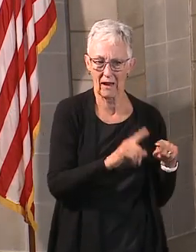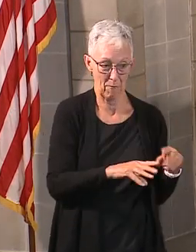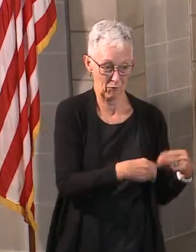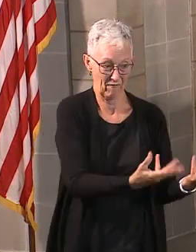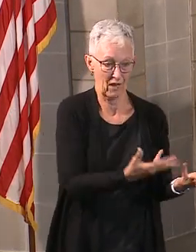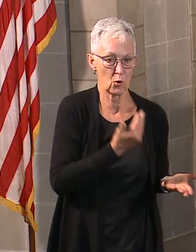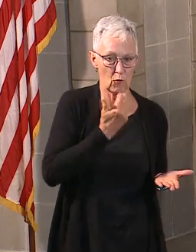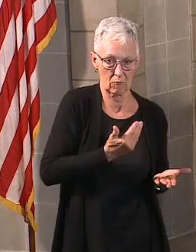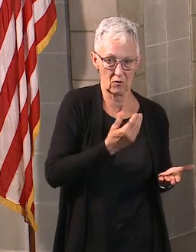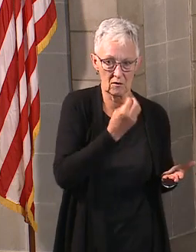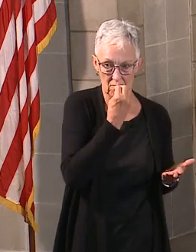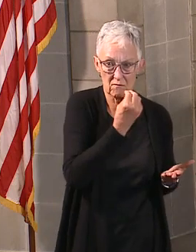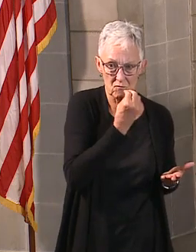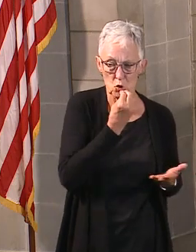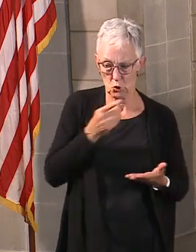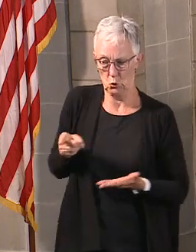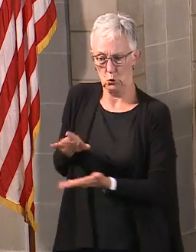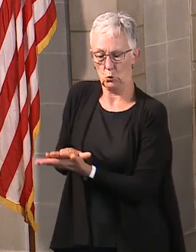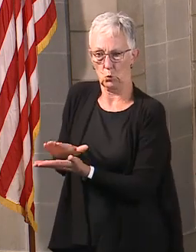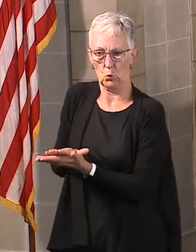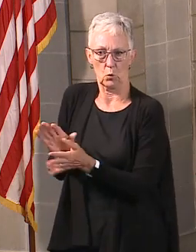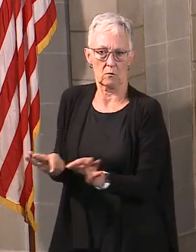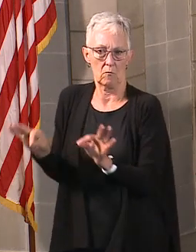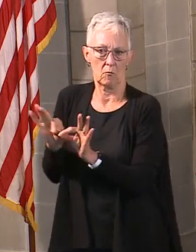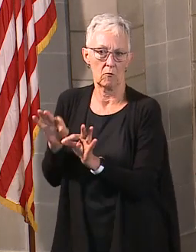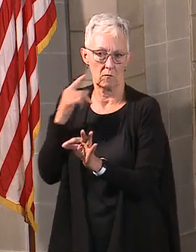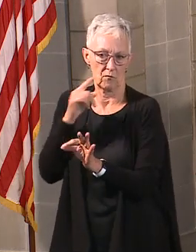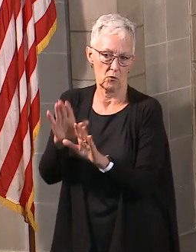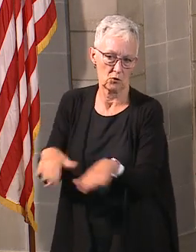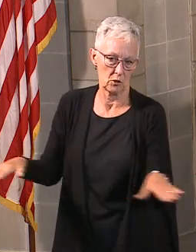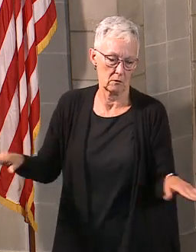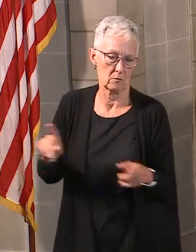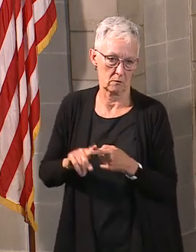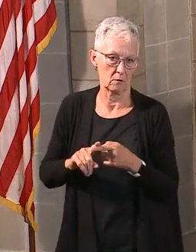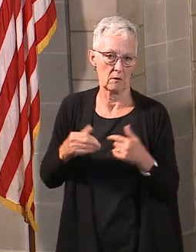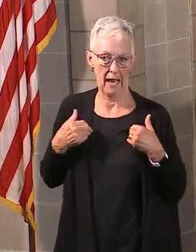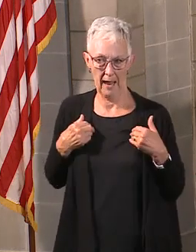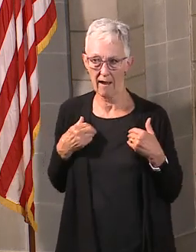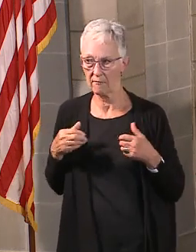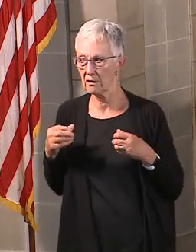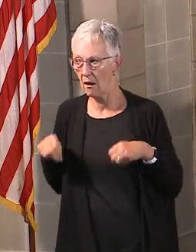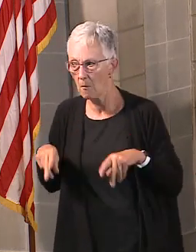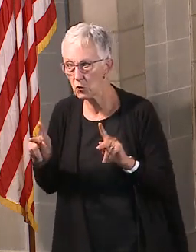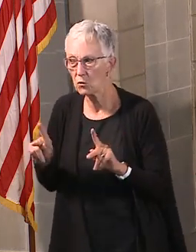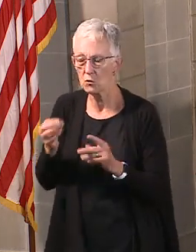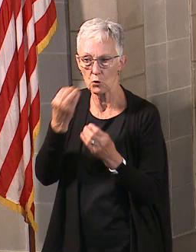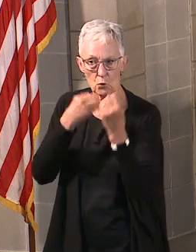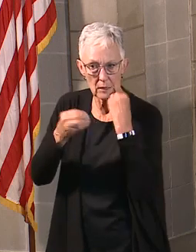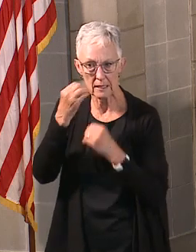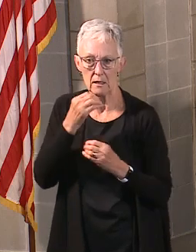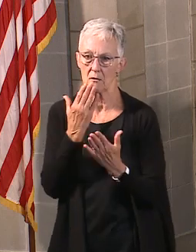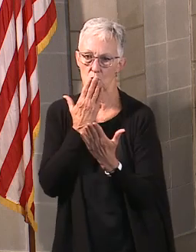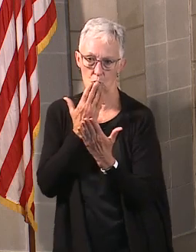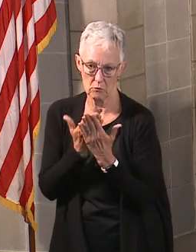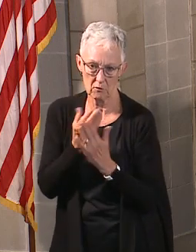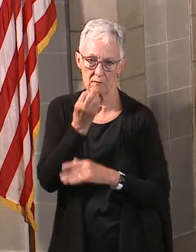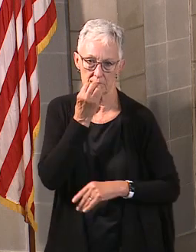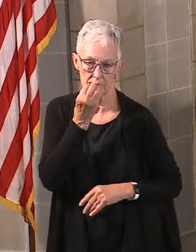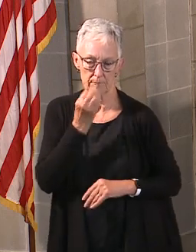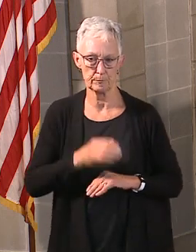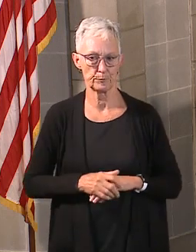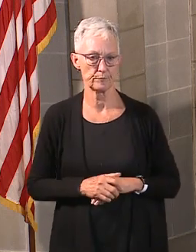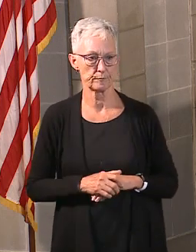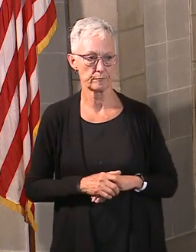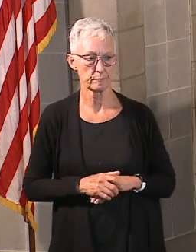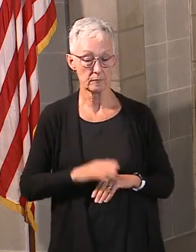there's a lot of reasons why we want to make sure that kids are going back into the classrooms this fall. Now, we know that parents are going to have